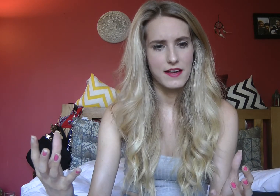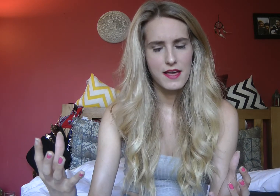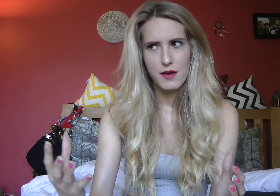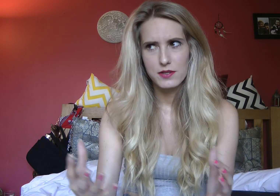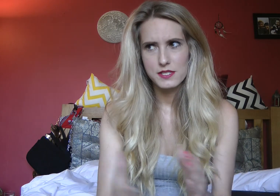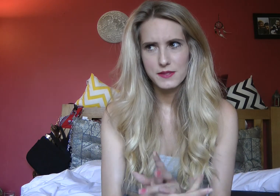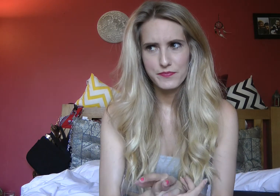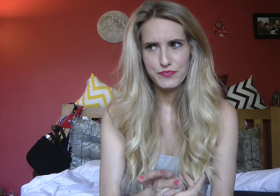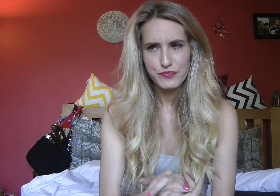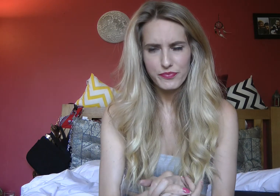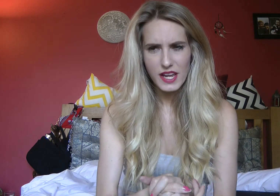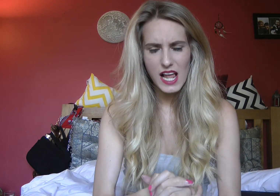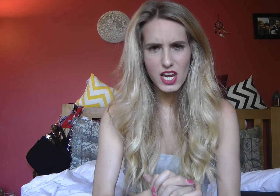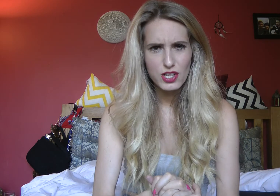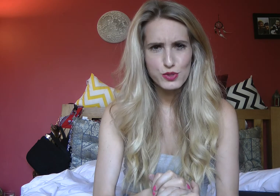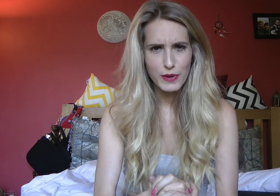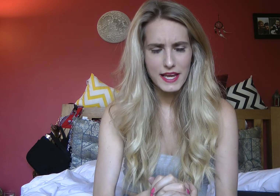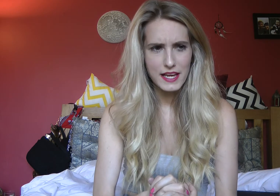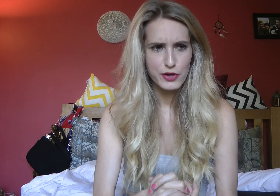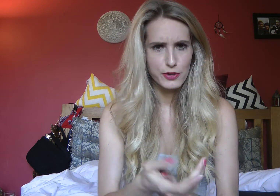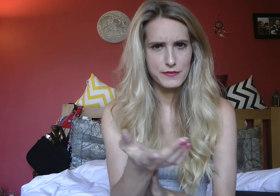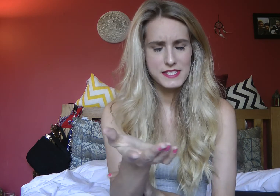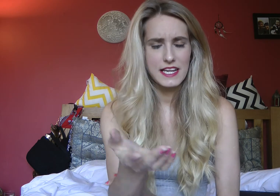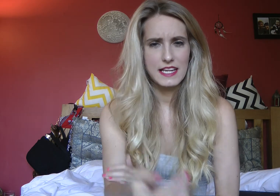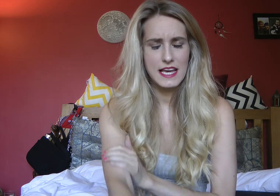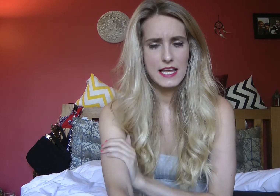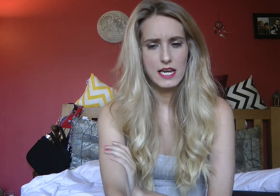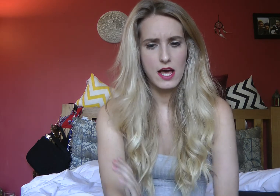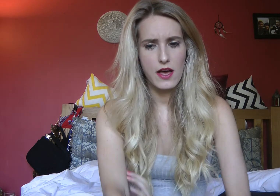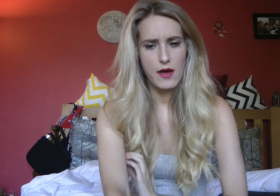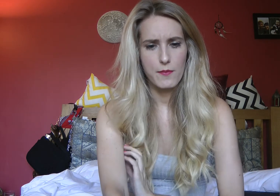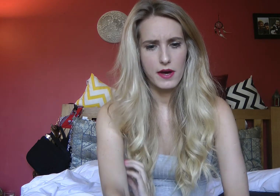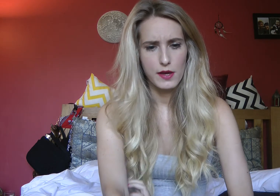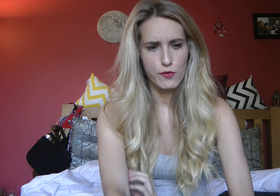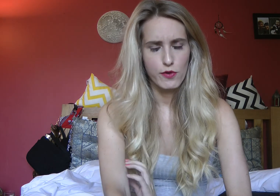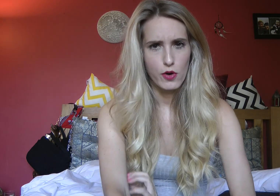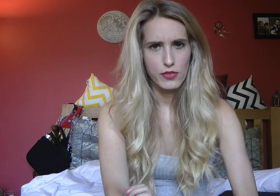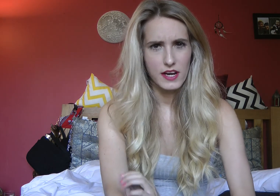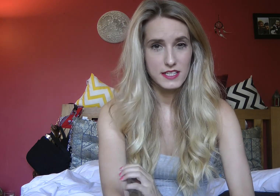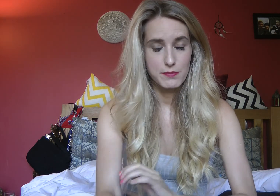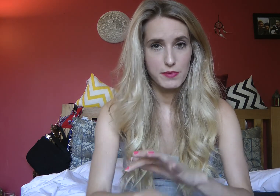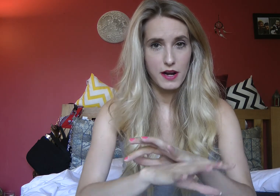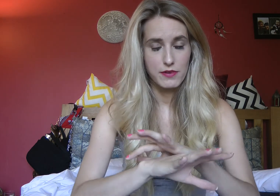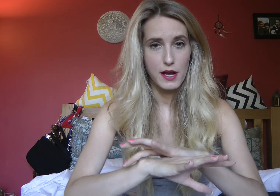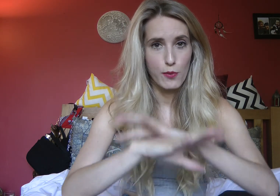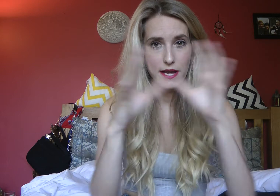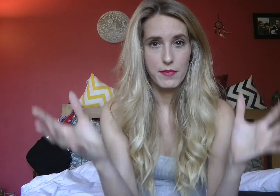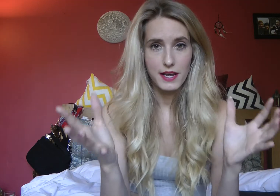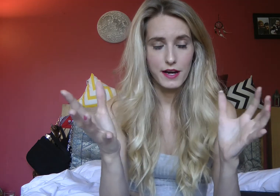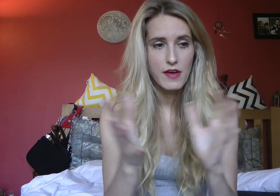because last week you'll have seen in my vlog that I did covering a week in my life